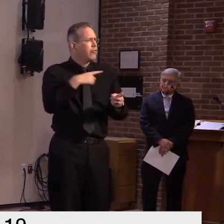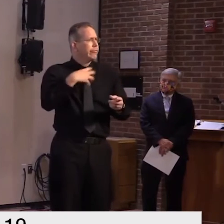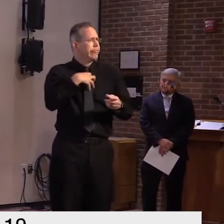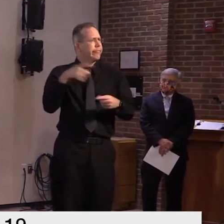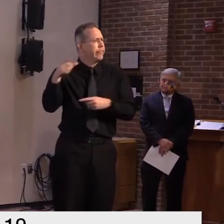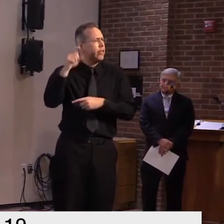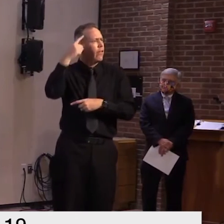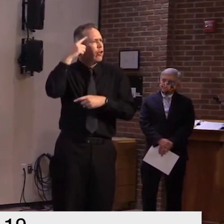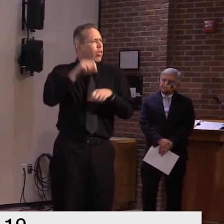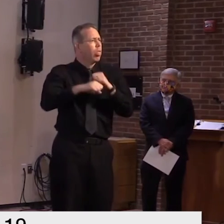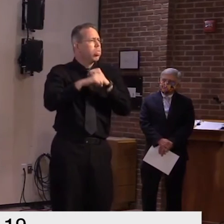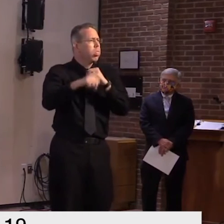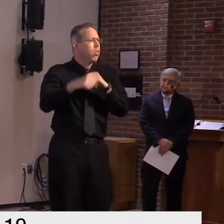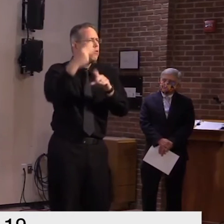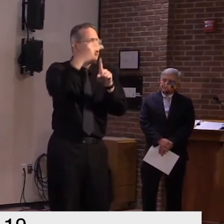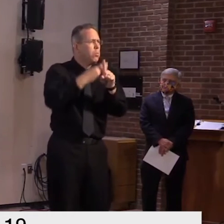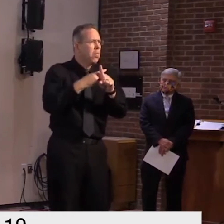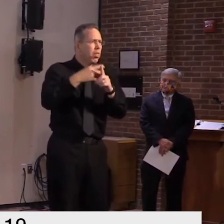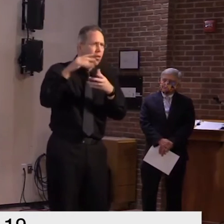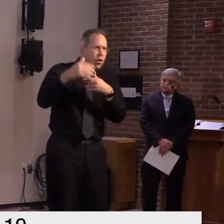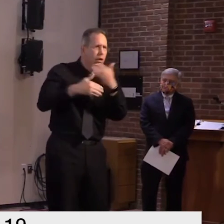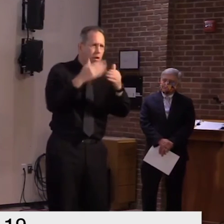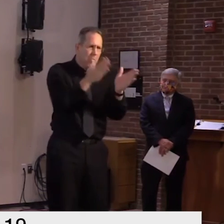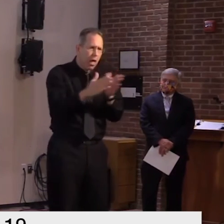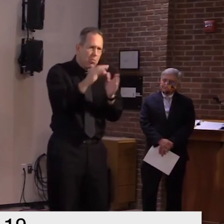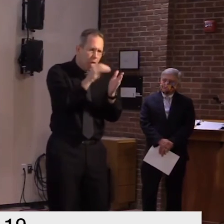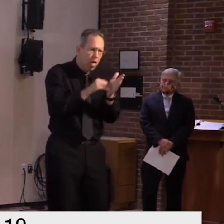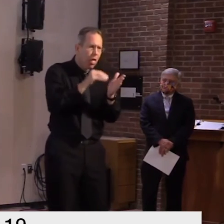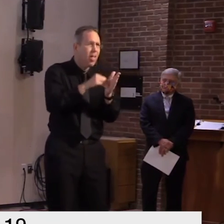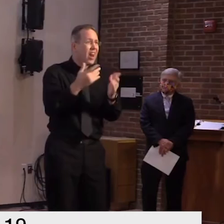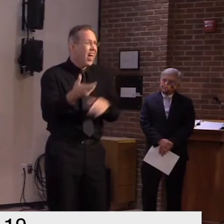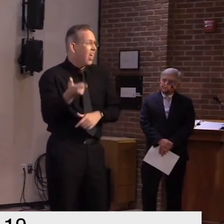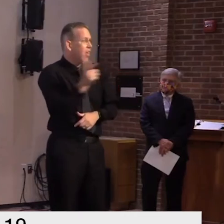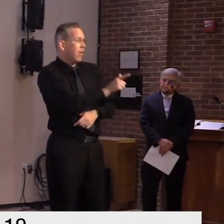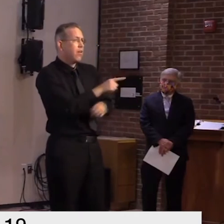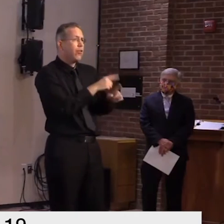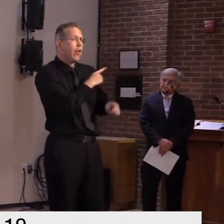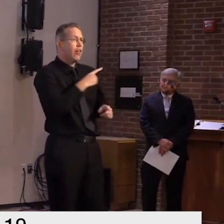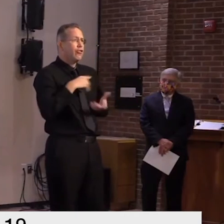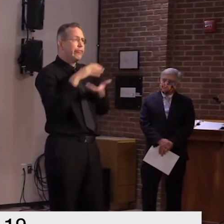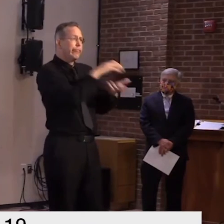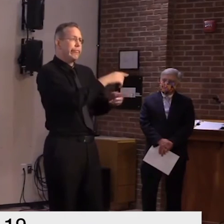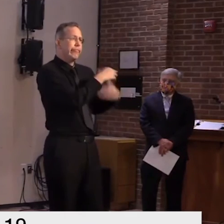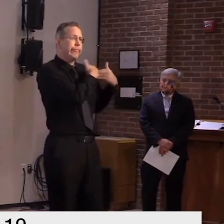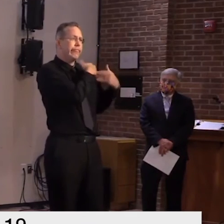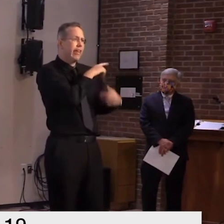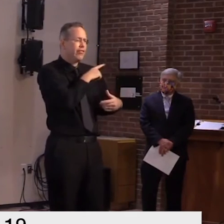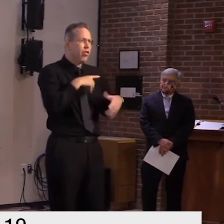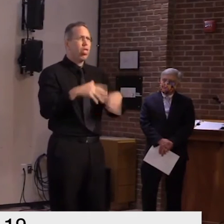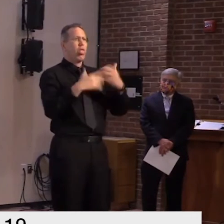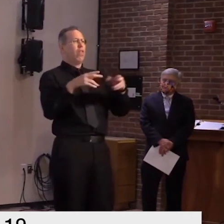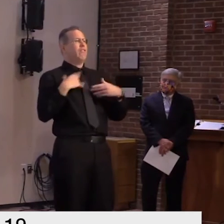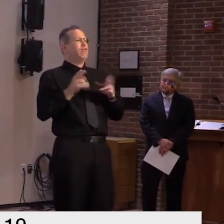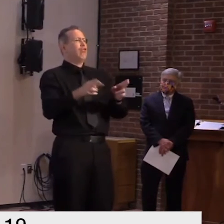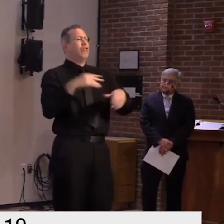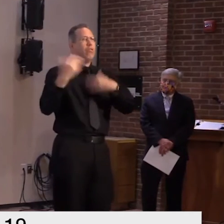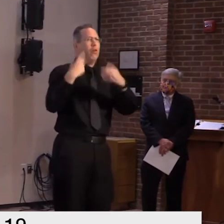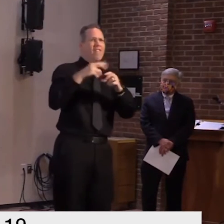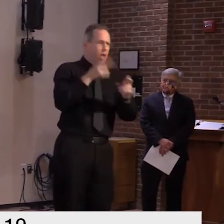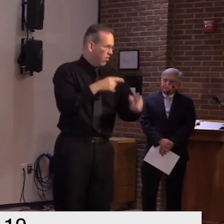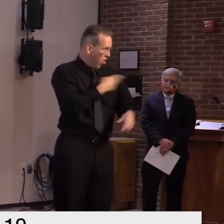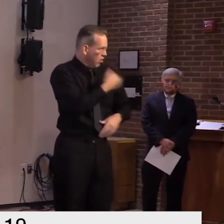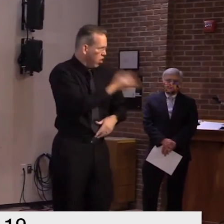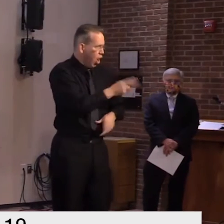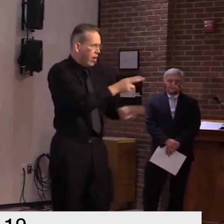uh obviously uh when it passed uh congress passed it and by the time they got guidance to us it was weeks